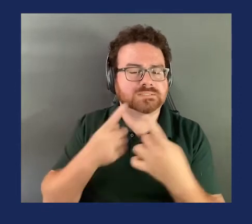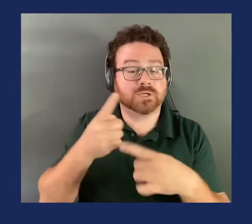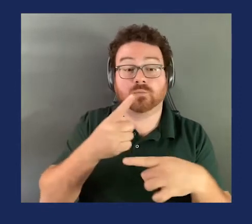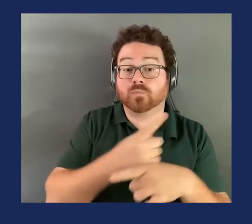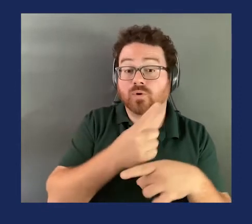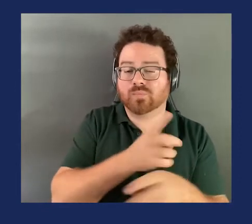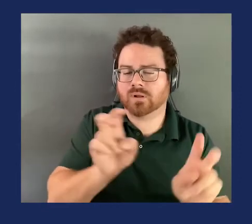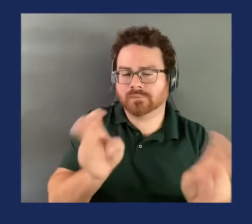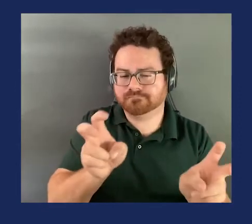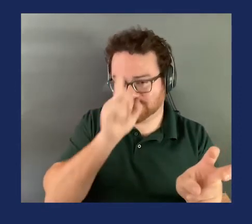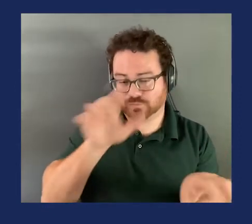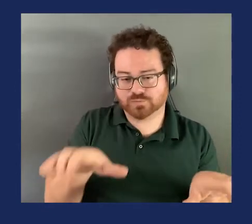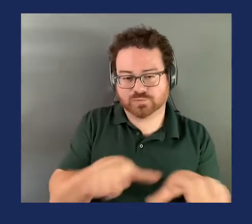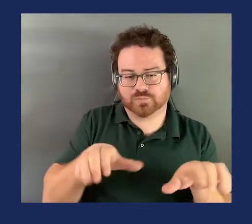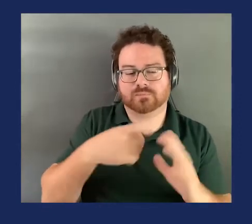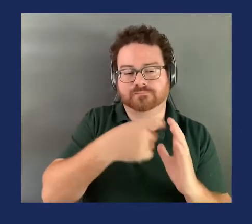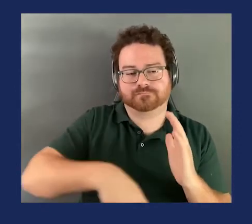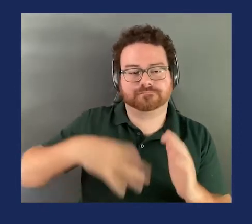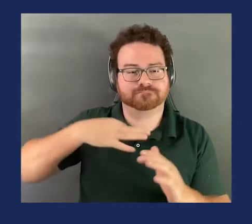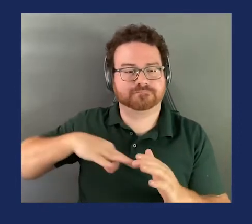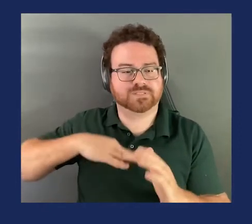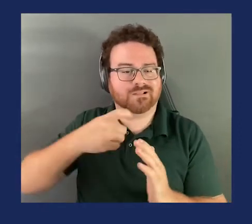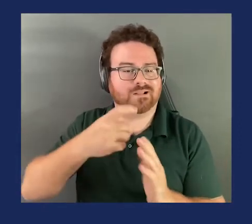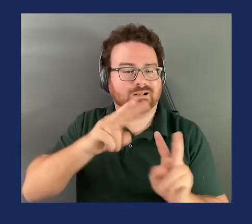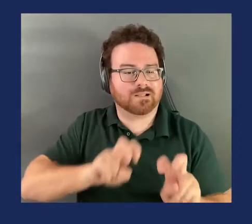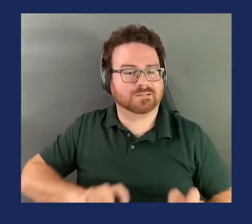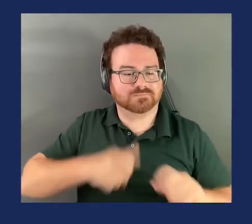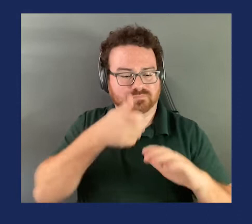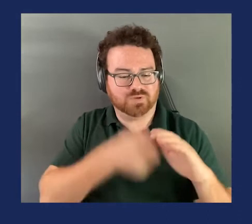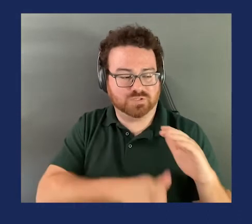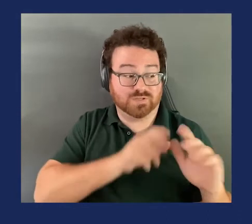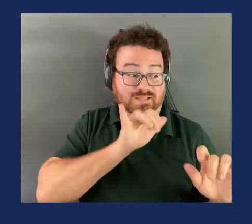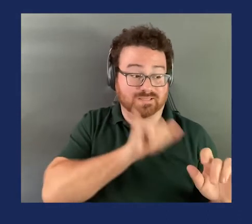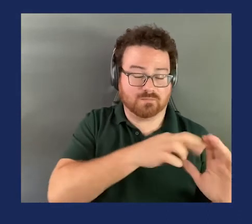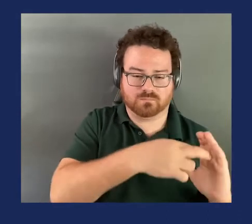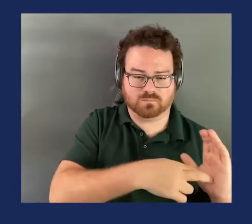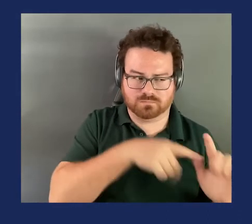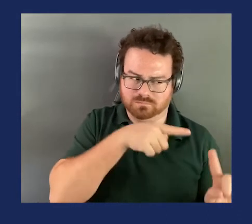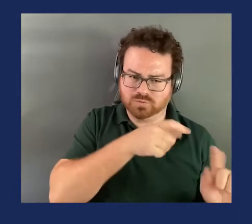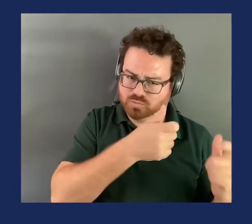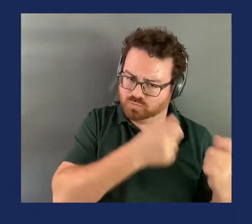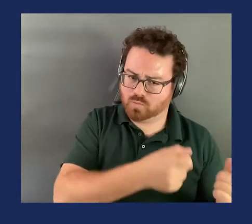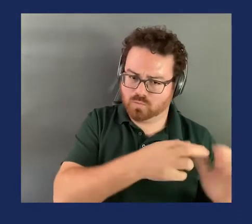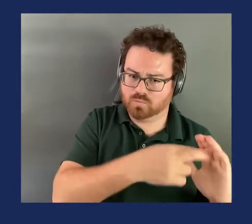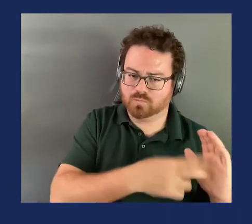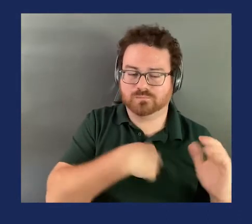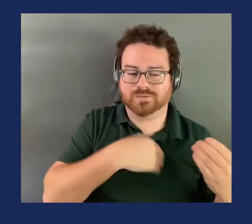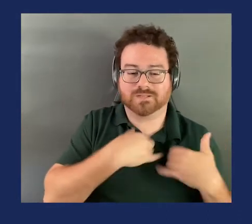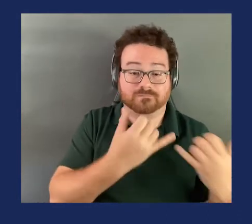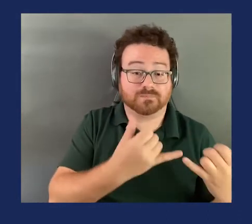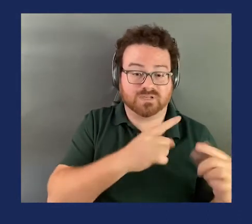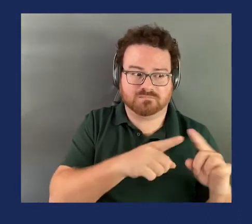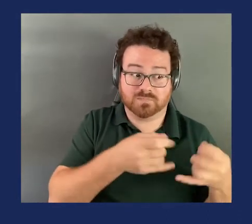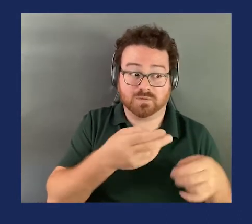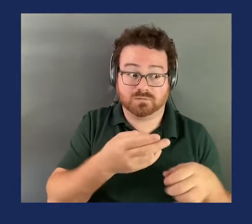analysis under the rule. And I wouldn't want, this is a strong rule that we have right now. I wouldn't want to put the final rule in